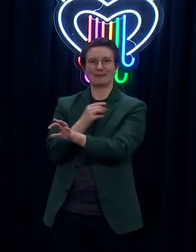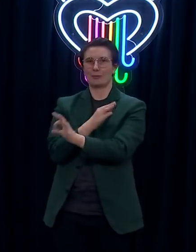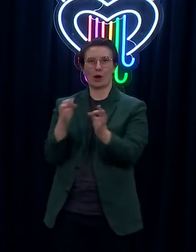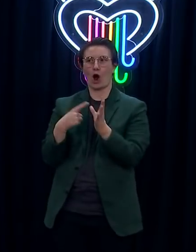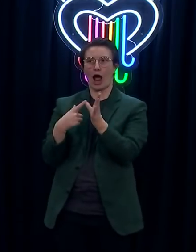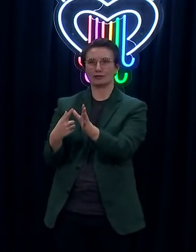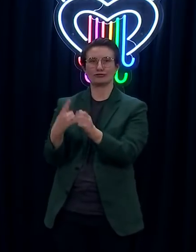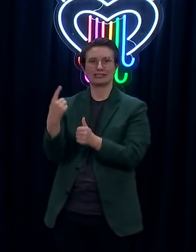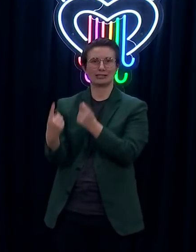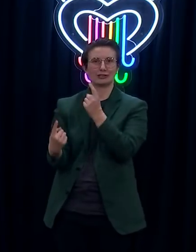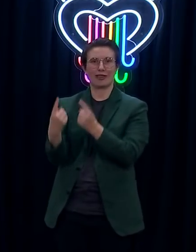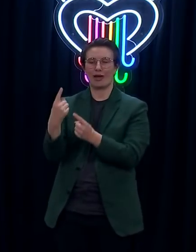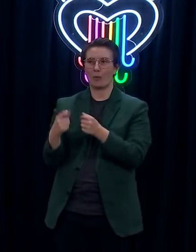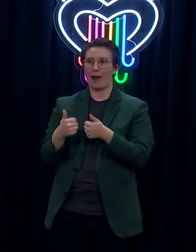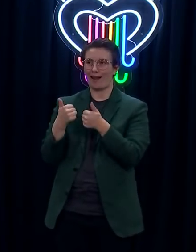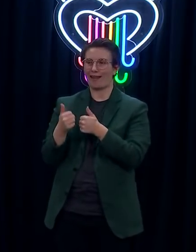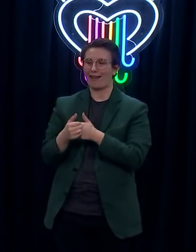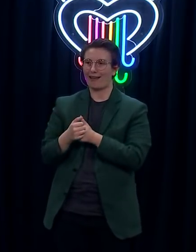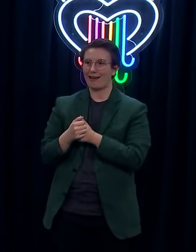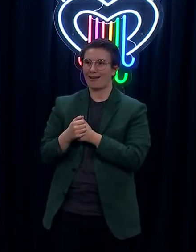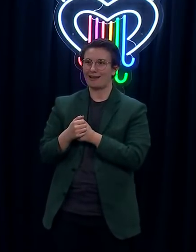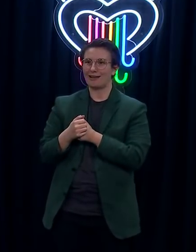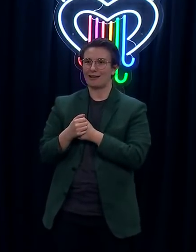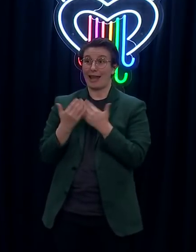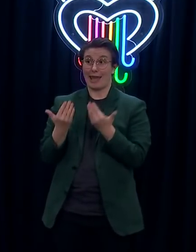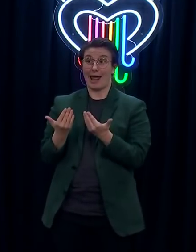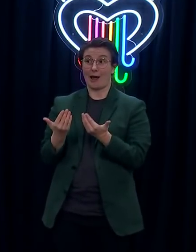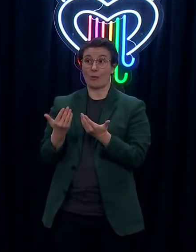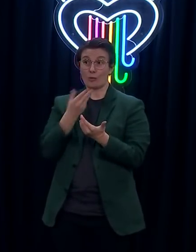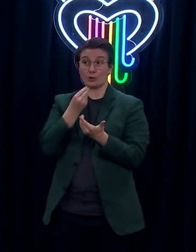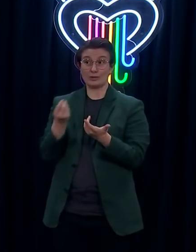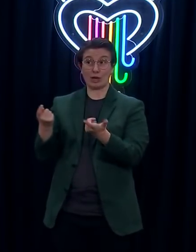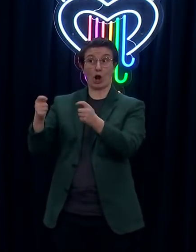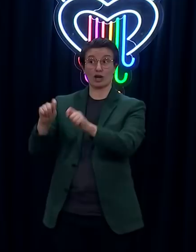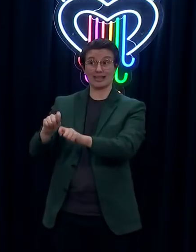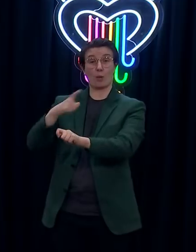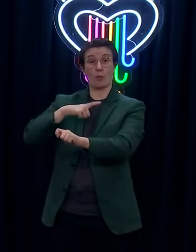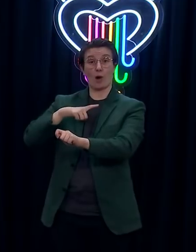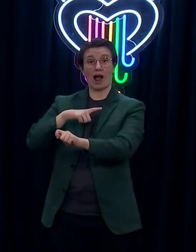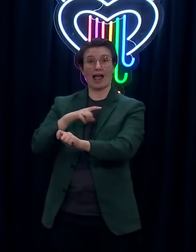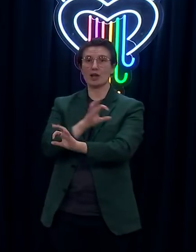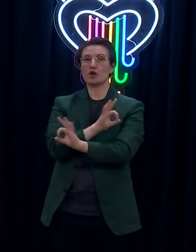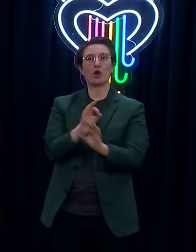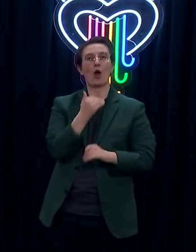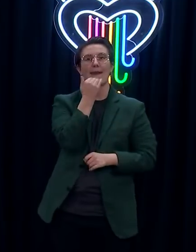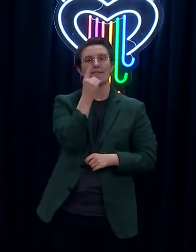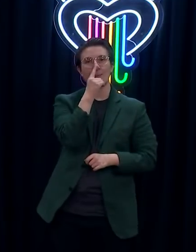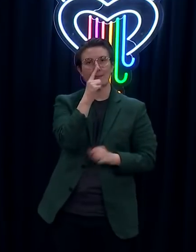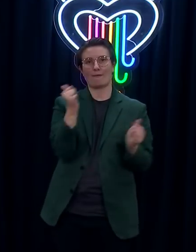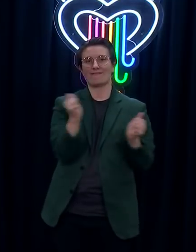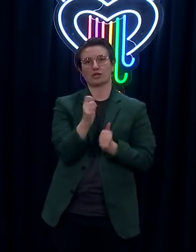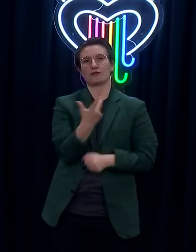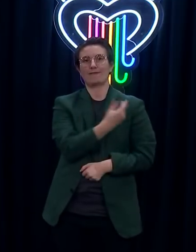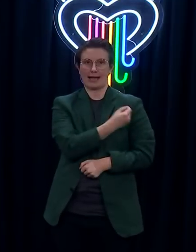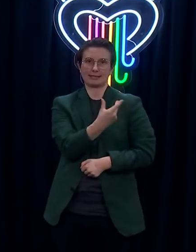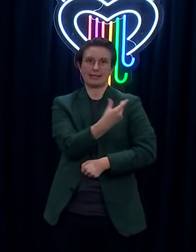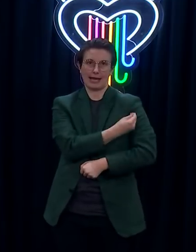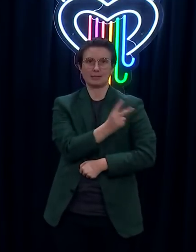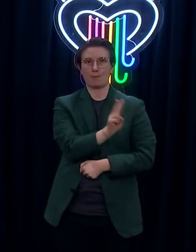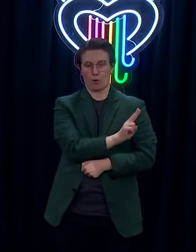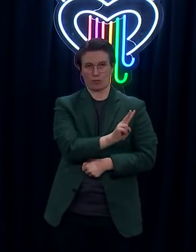now because we don't have high vaccination rates. You'll see that we've been very cautious about the decisions we're making in that environment but all